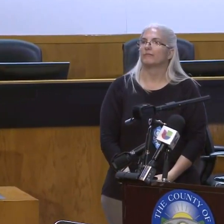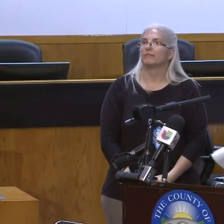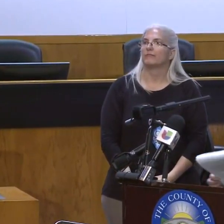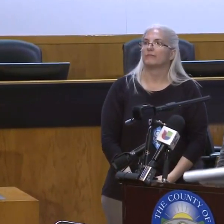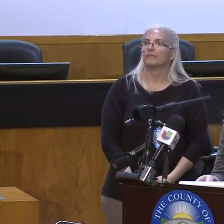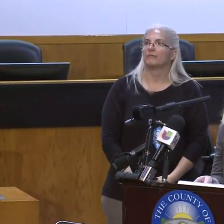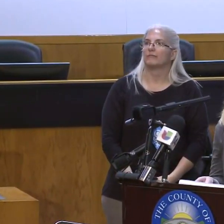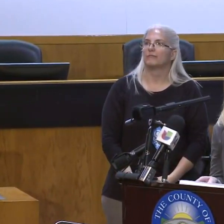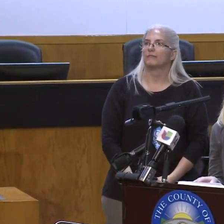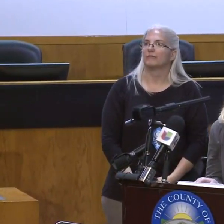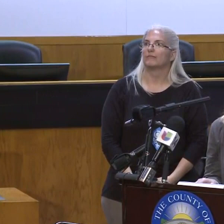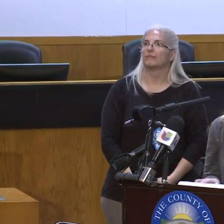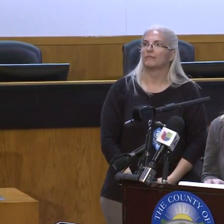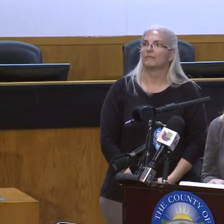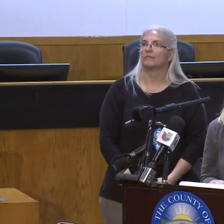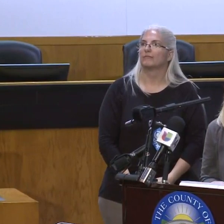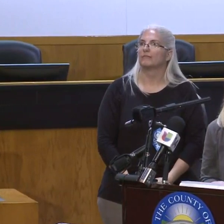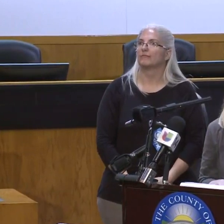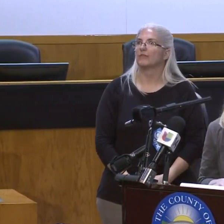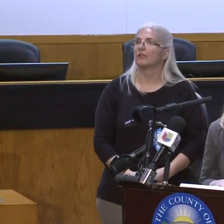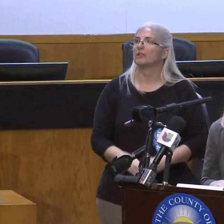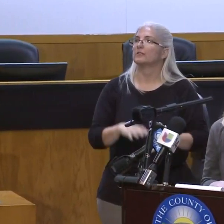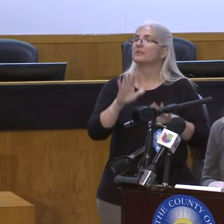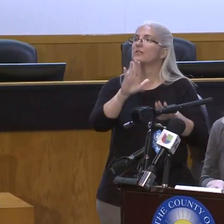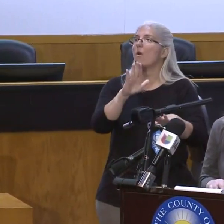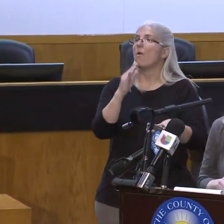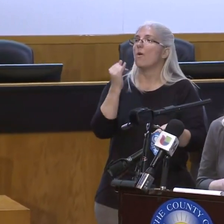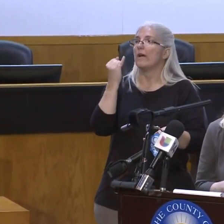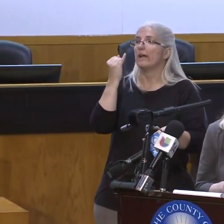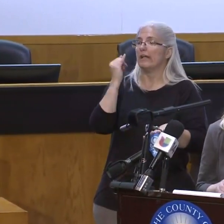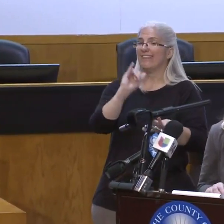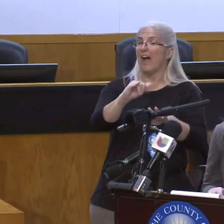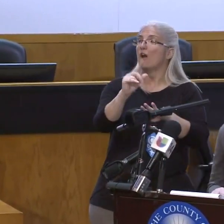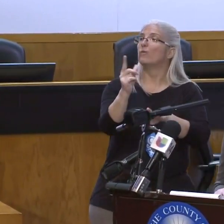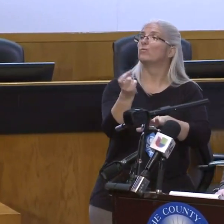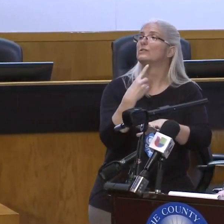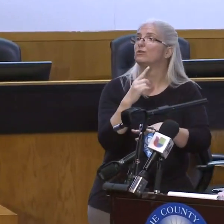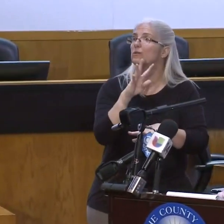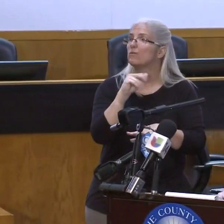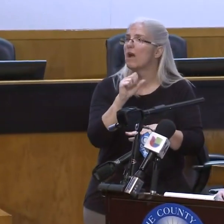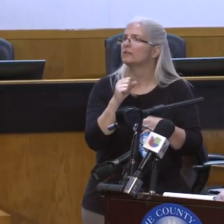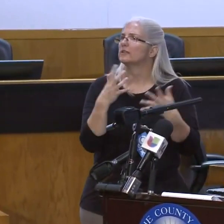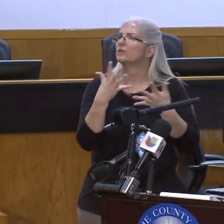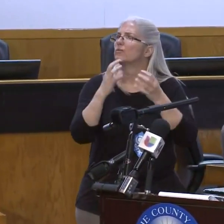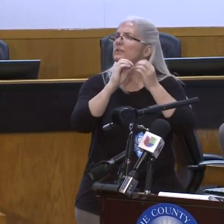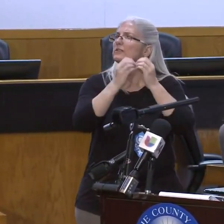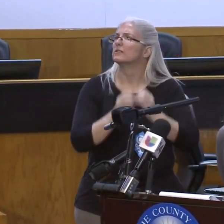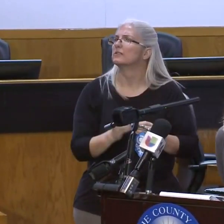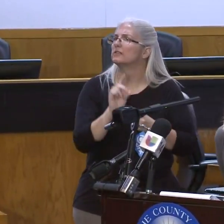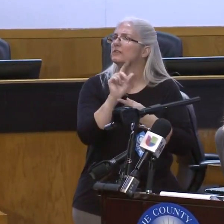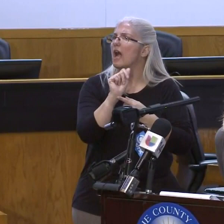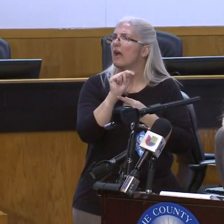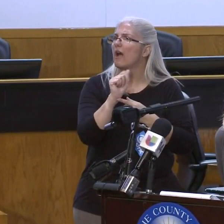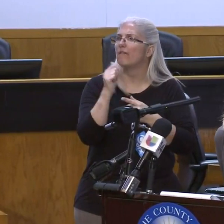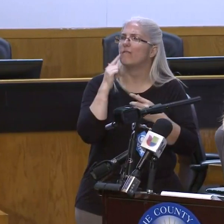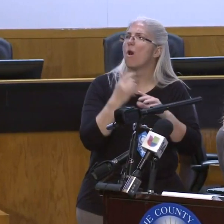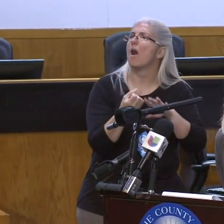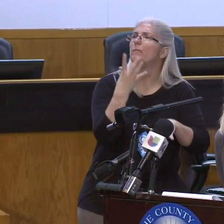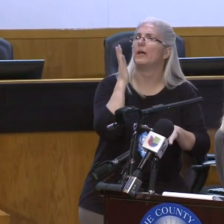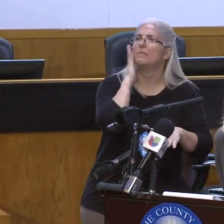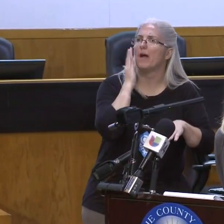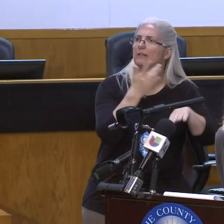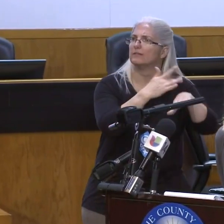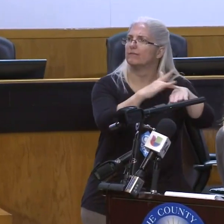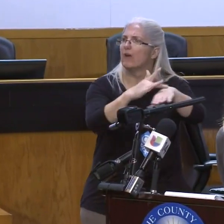The question is if we have data on how many beds in our hospitals have been taken up currently by